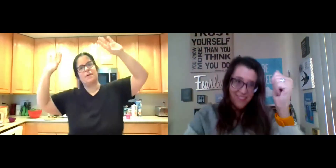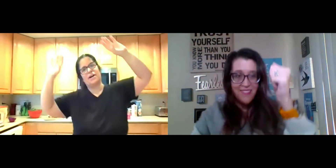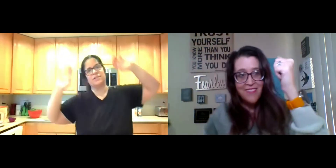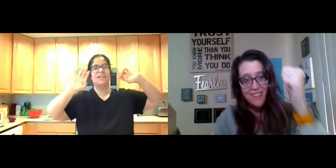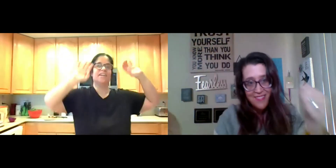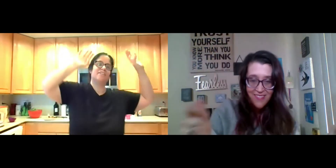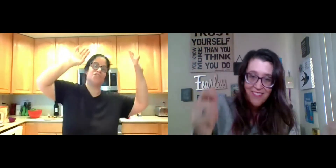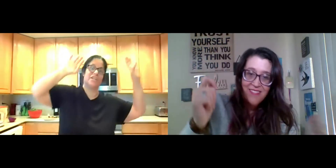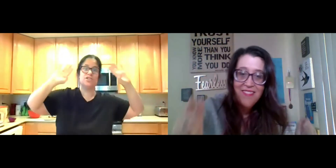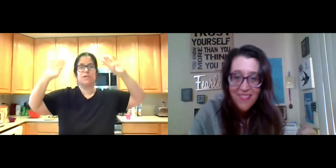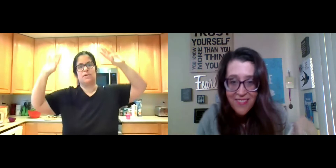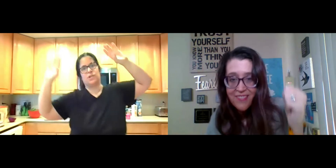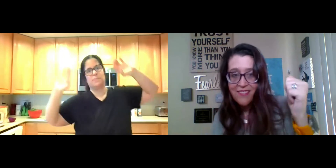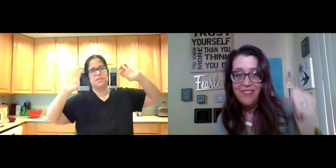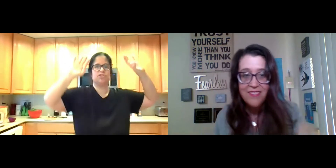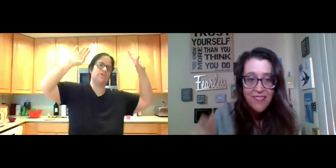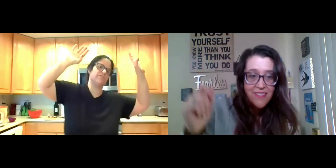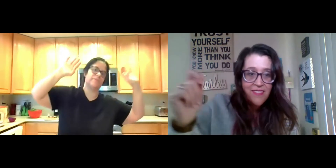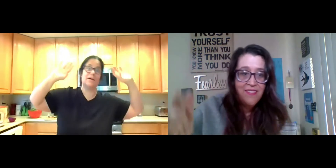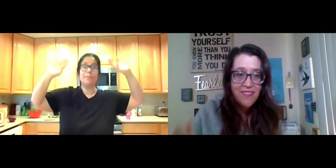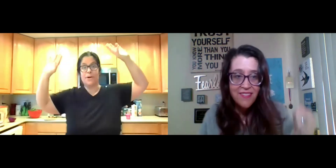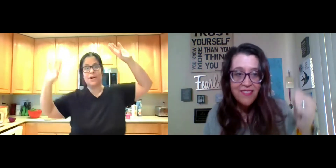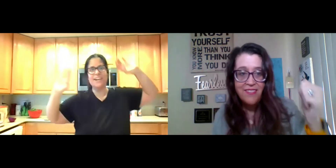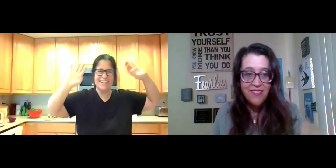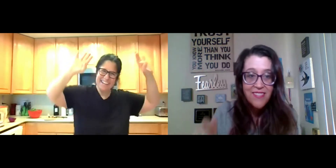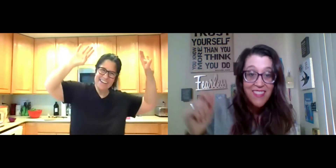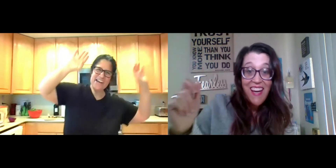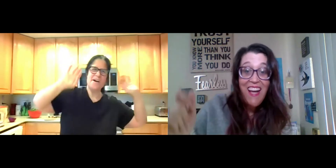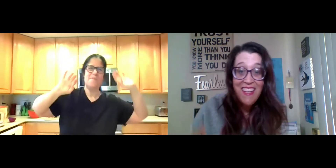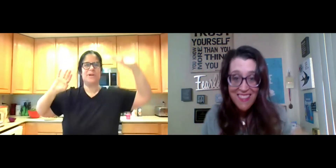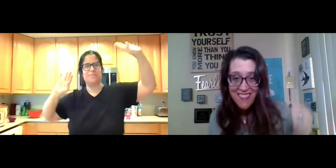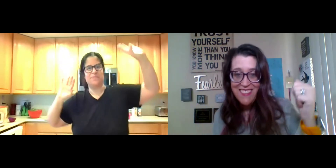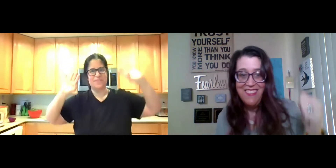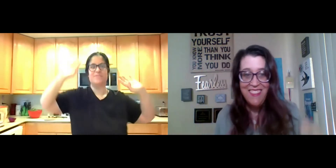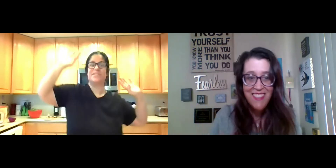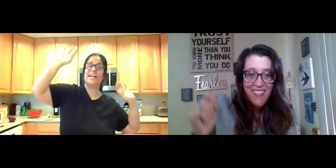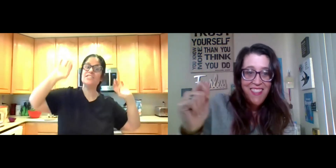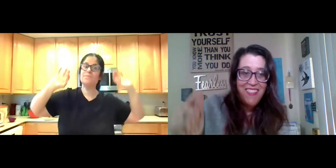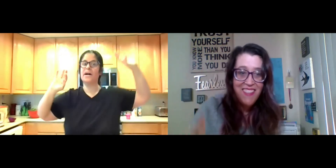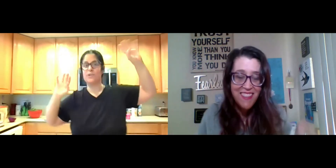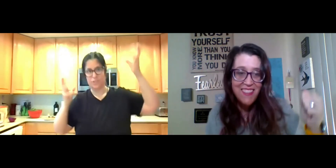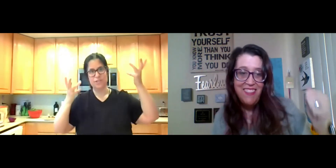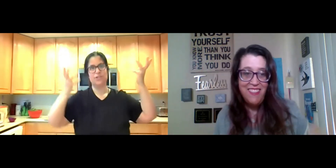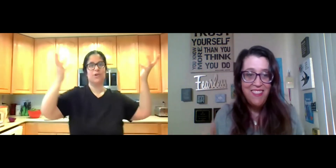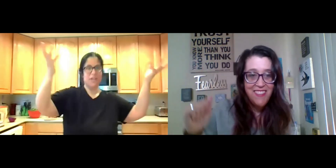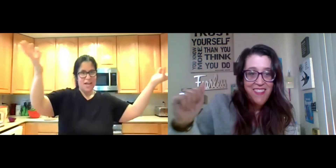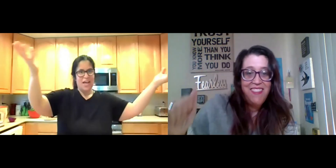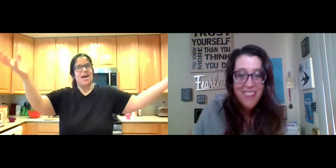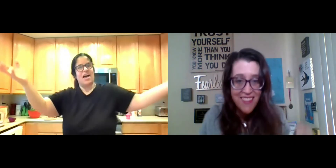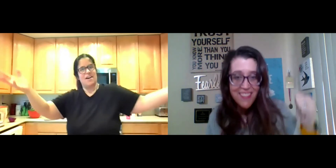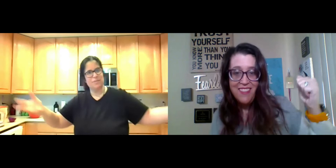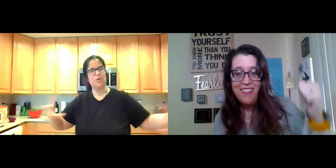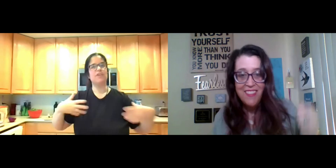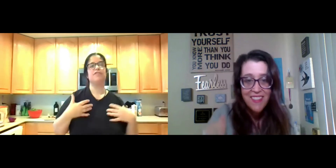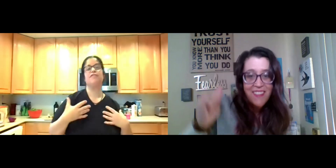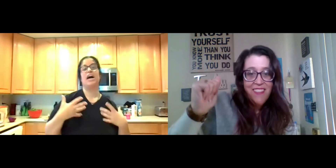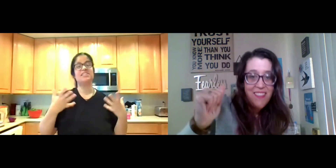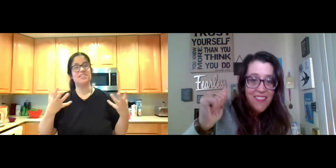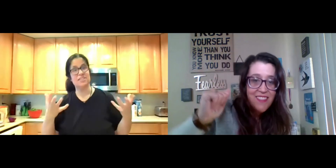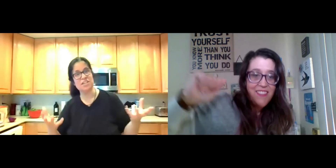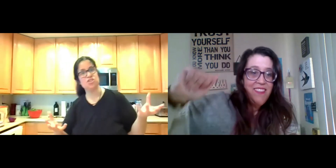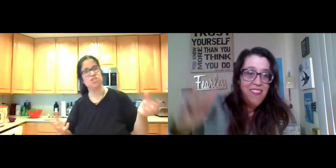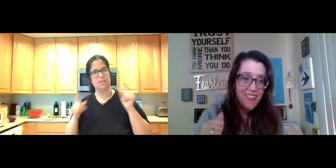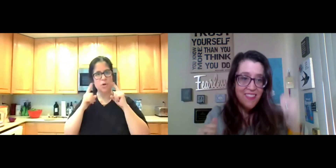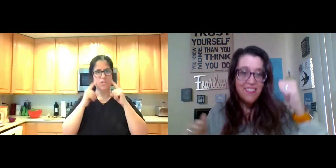about judgment when I'm on your show in September, but that's about, you know, having more of a